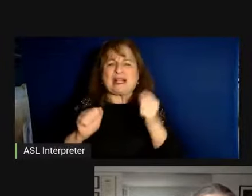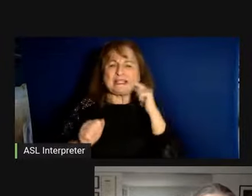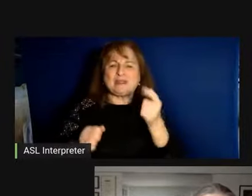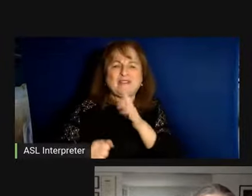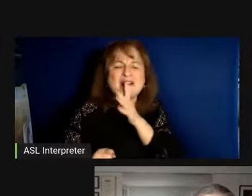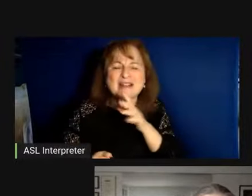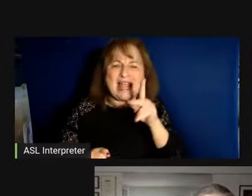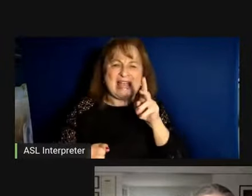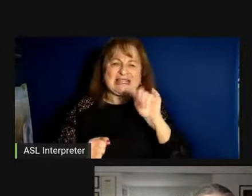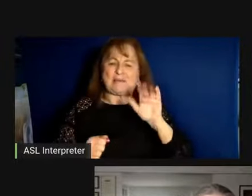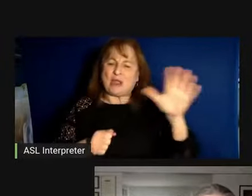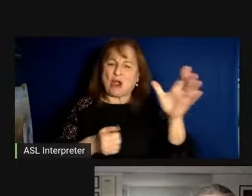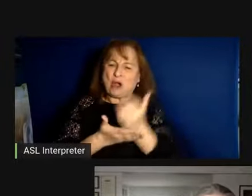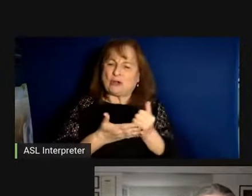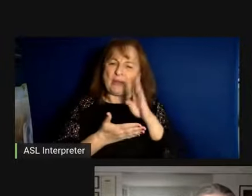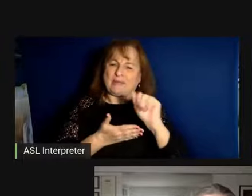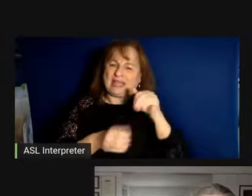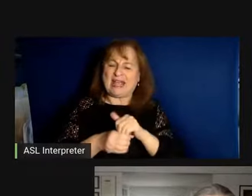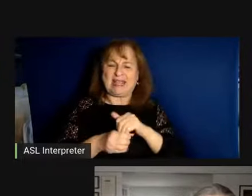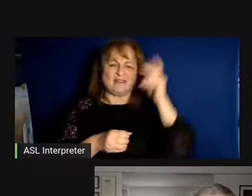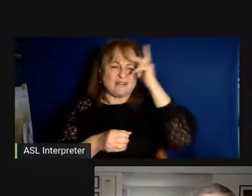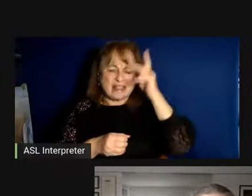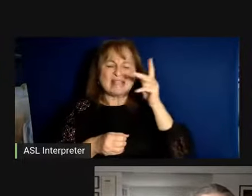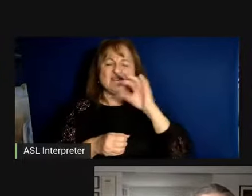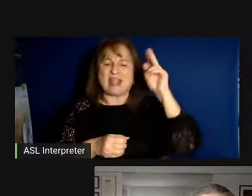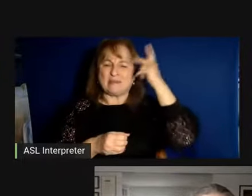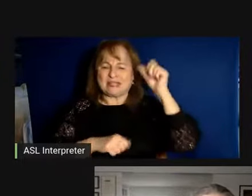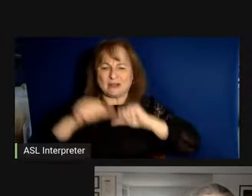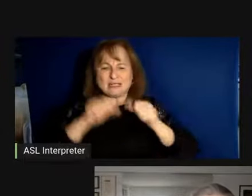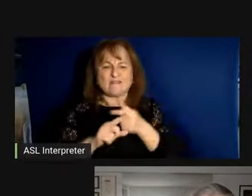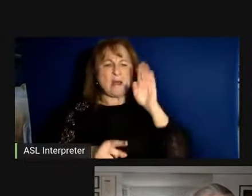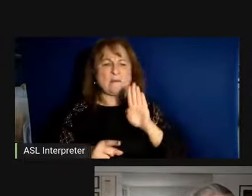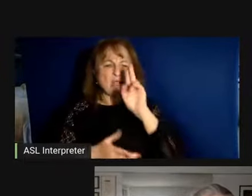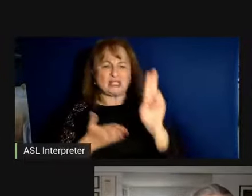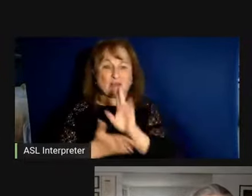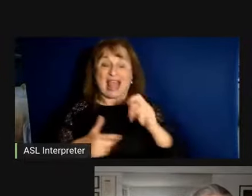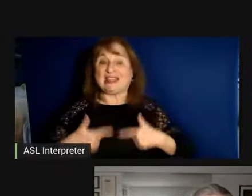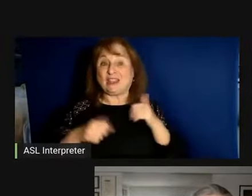Kemi earned their BA in philosophy and political science from Boston University and lives in Chicago.